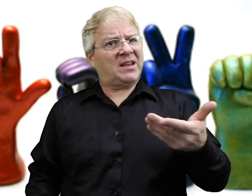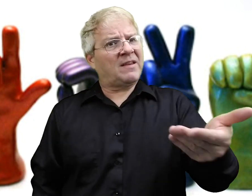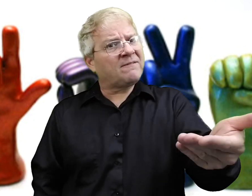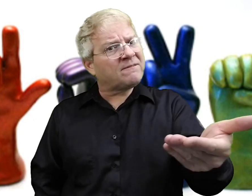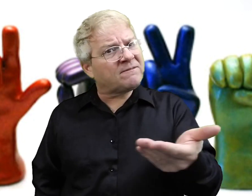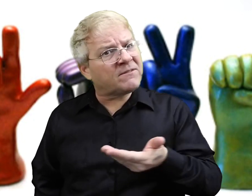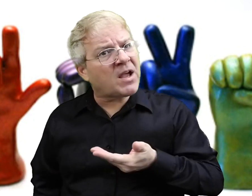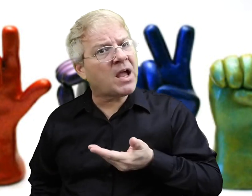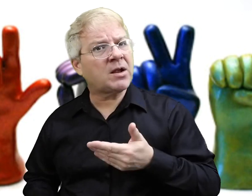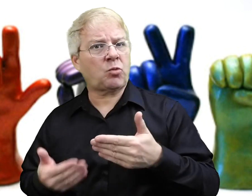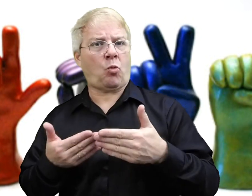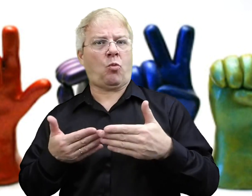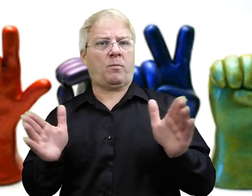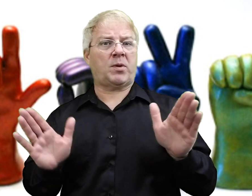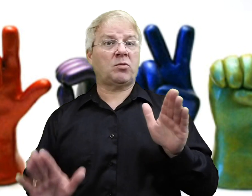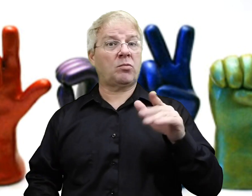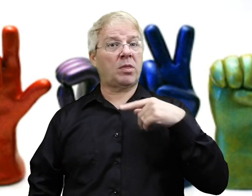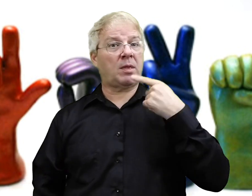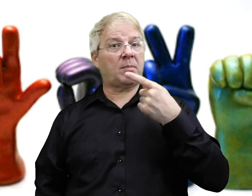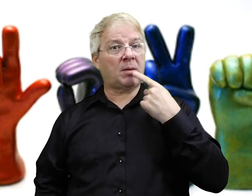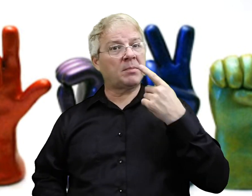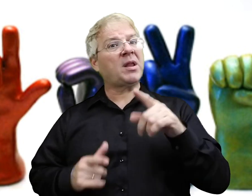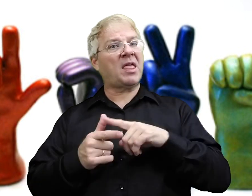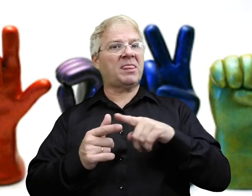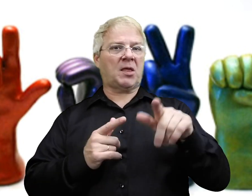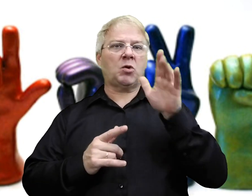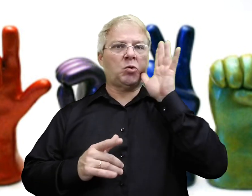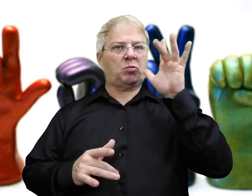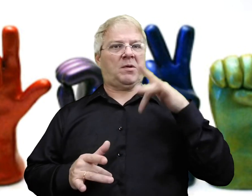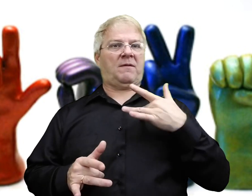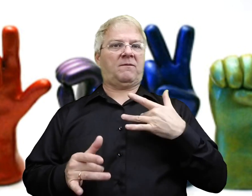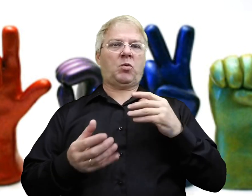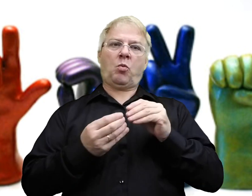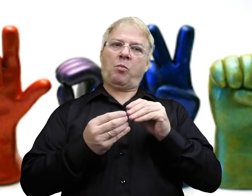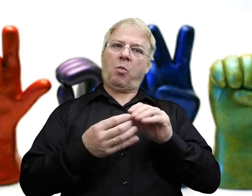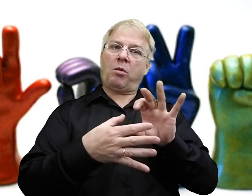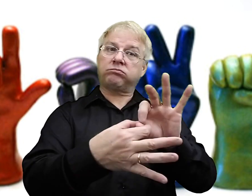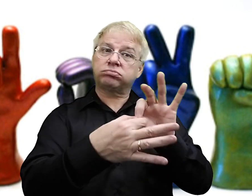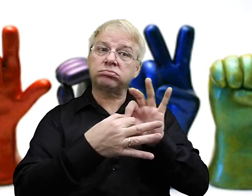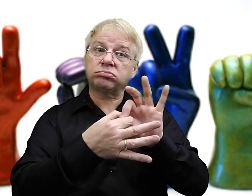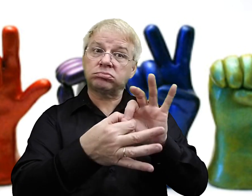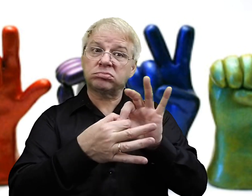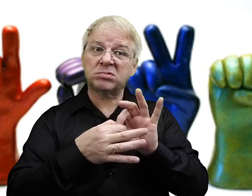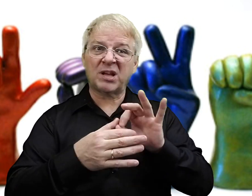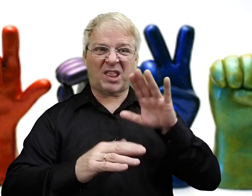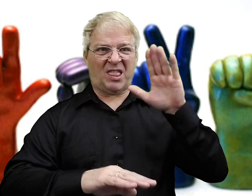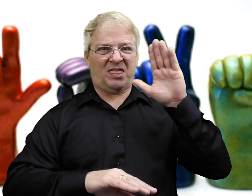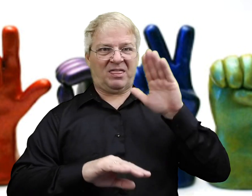perhaps a community event or something that's open to the public and you're invited so you